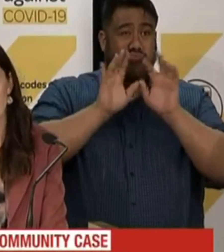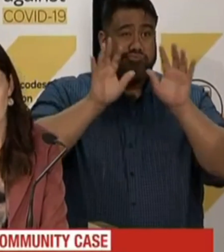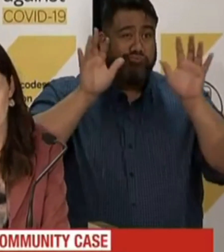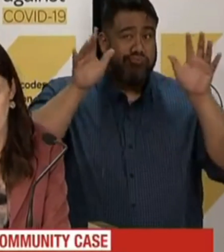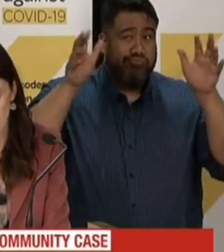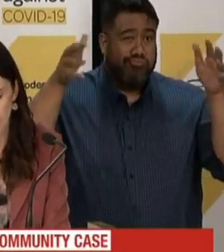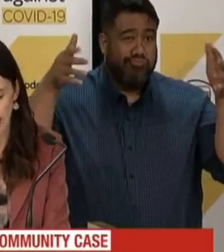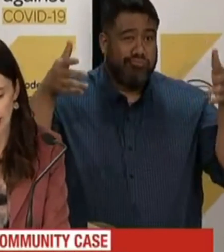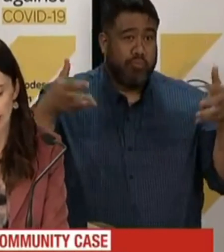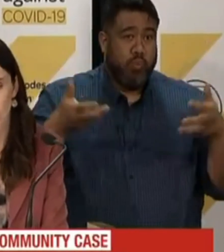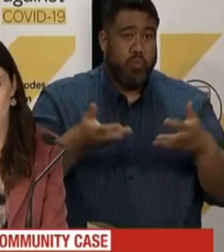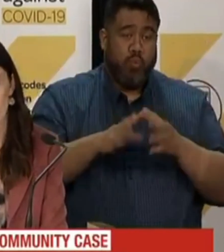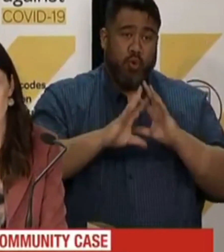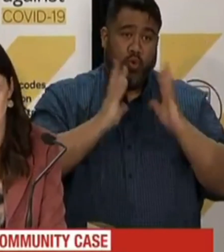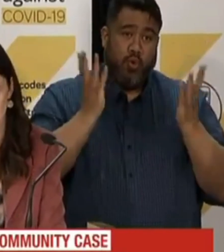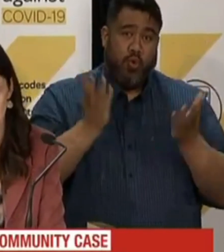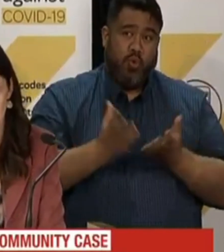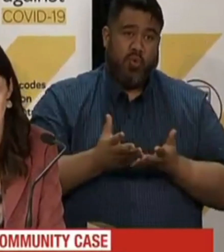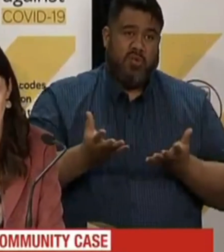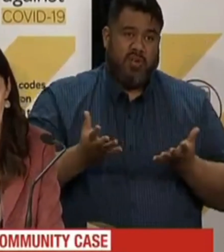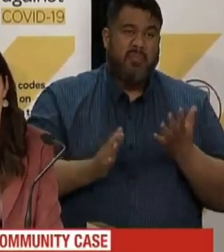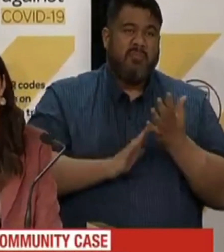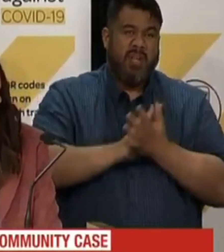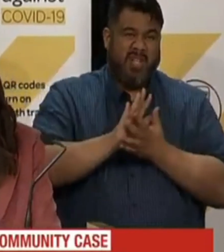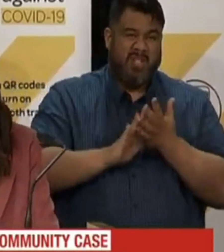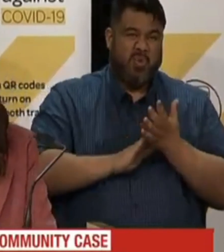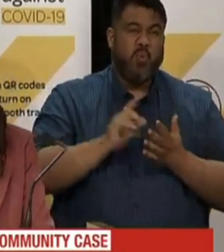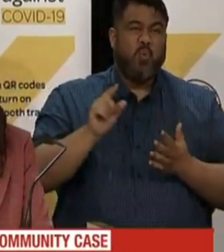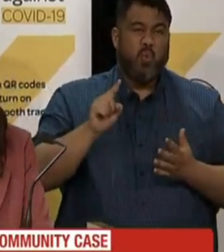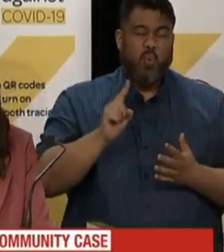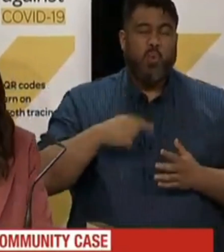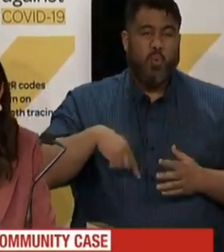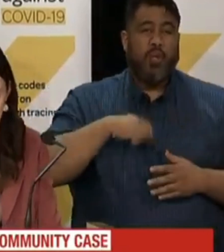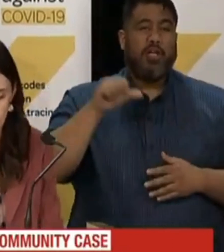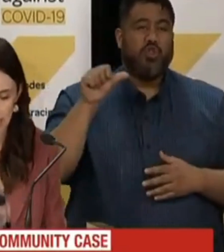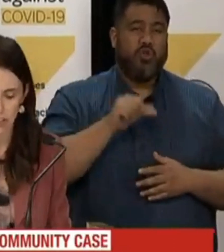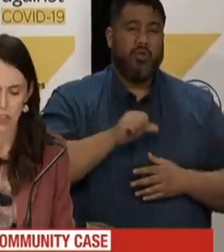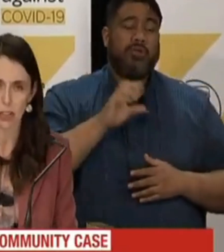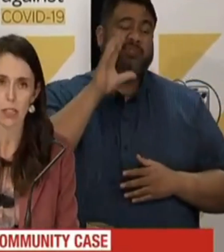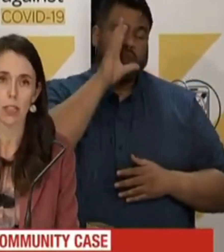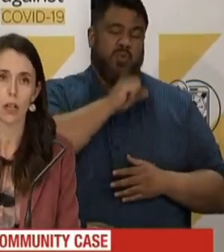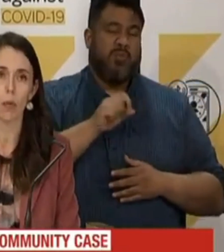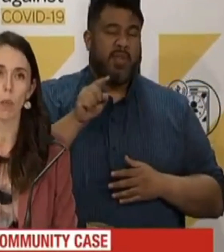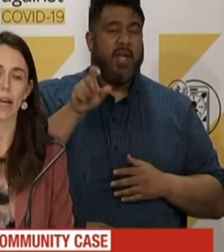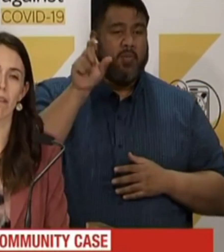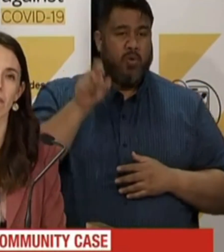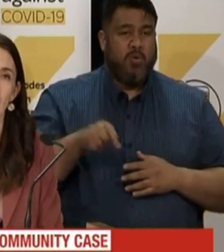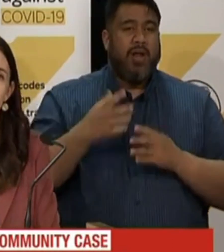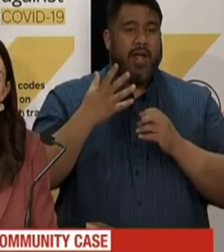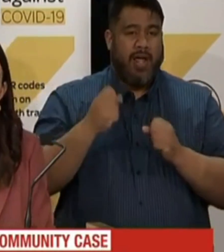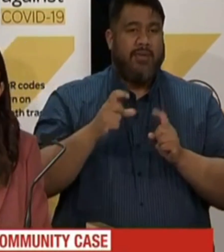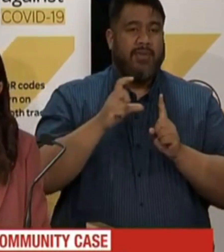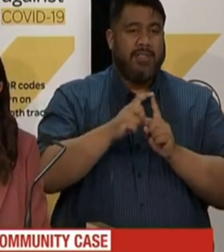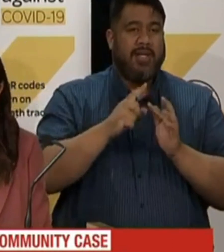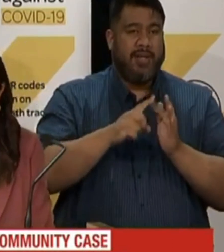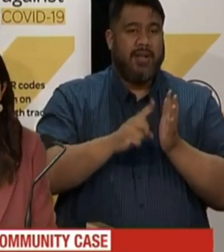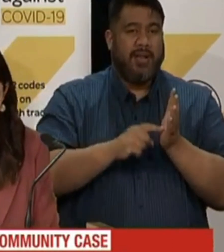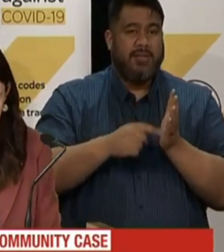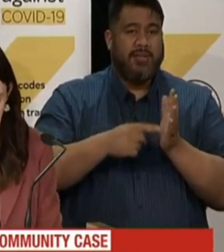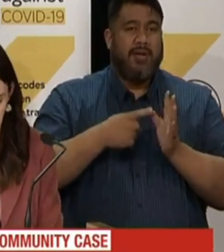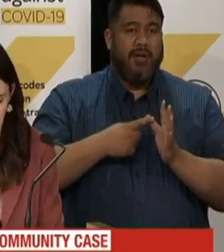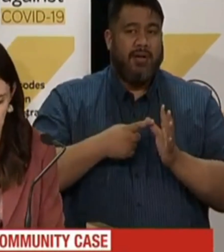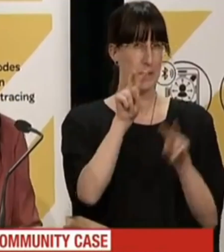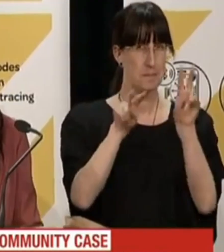need to assume that our case will be too and that has shaped all of the decisions we have made this